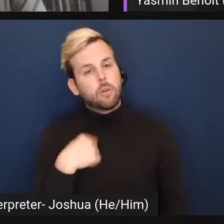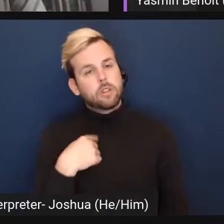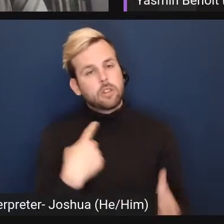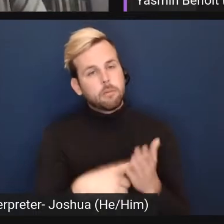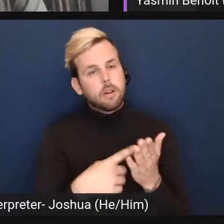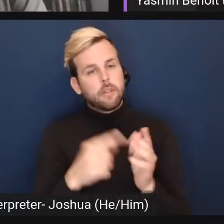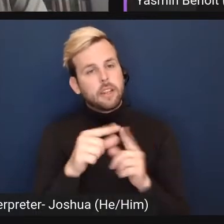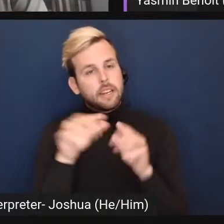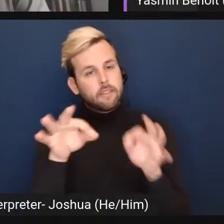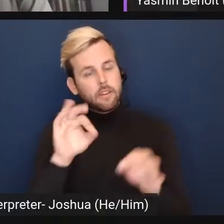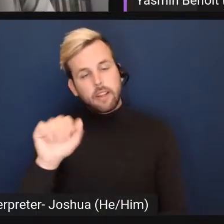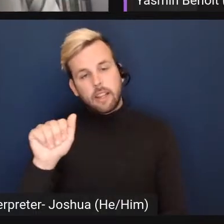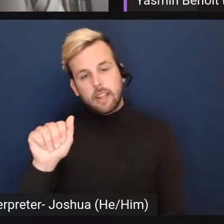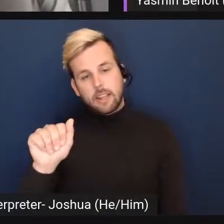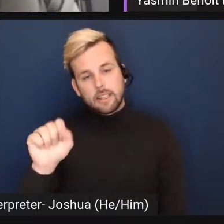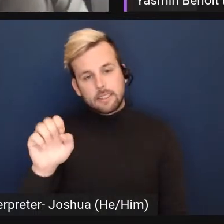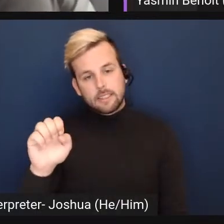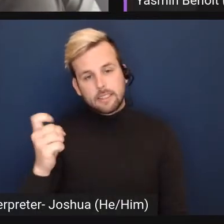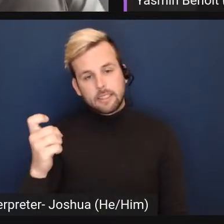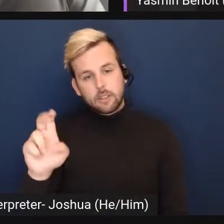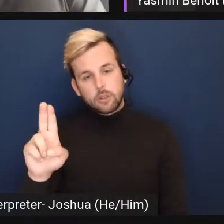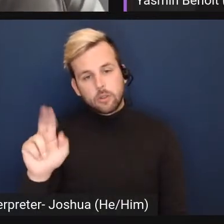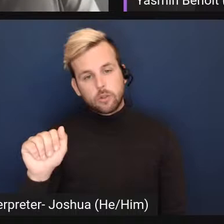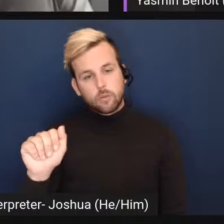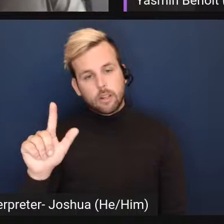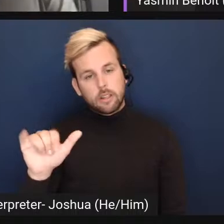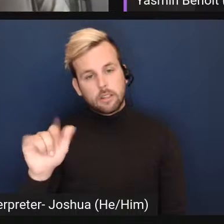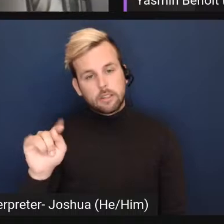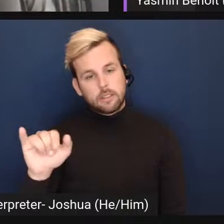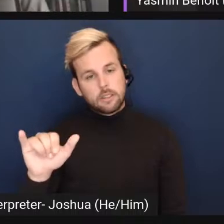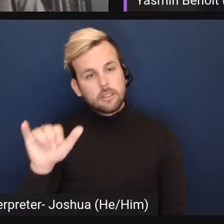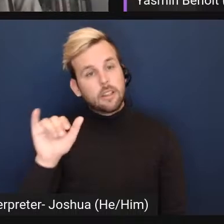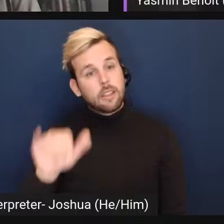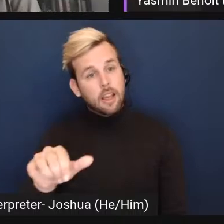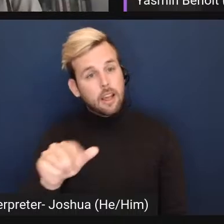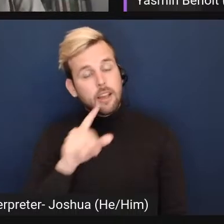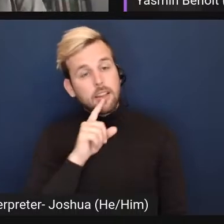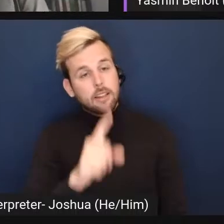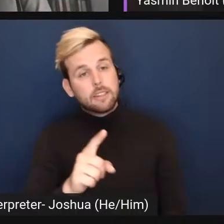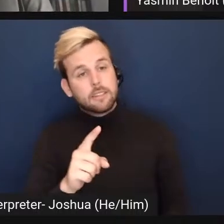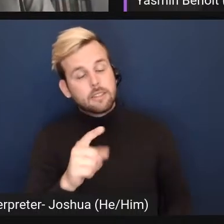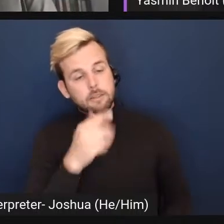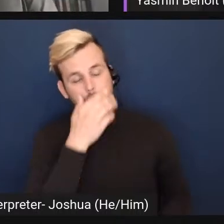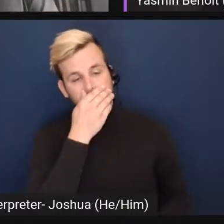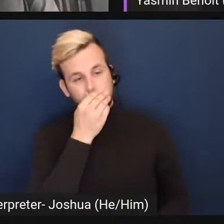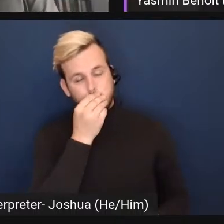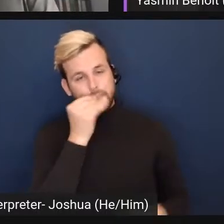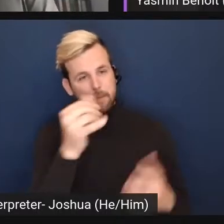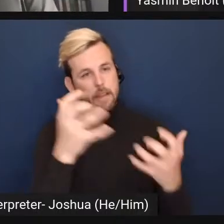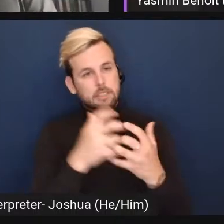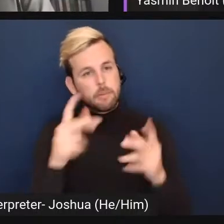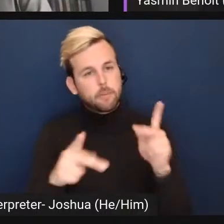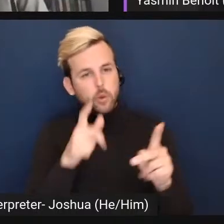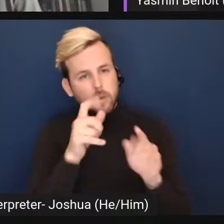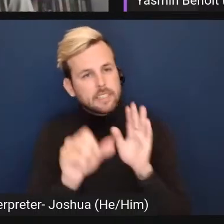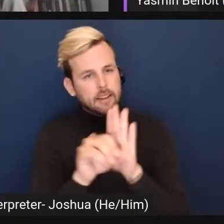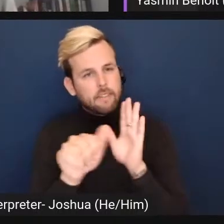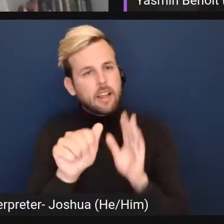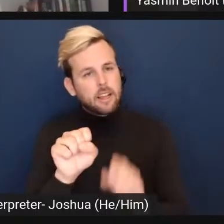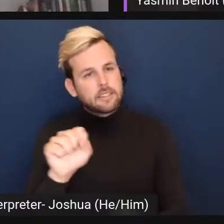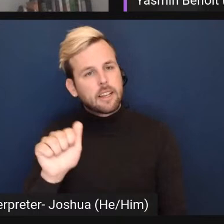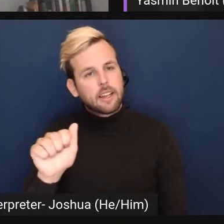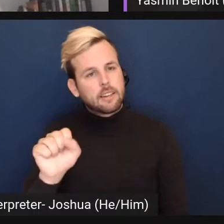the definition of asexuality, um, that is matches the people who are identifying as